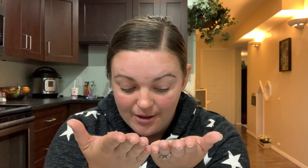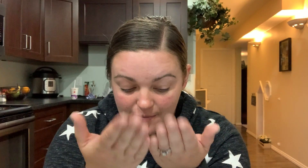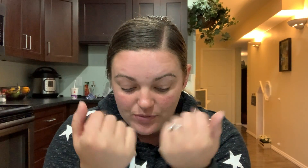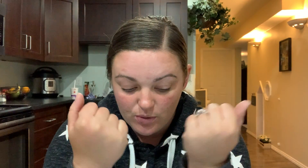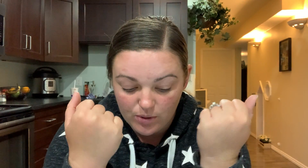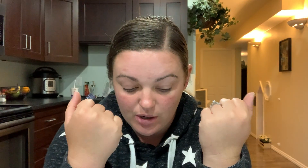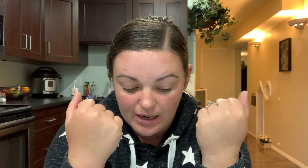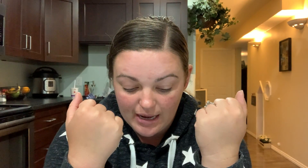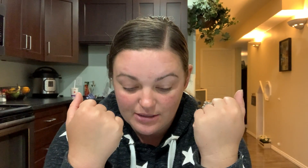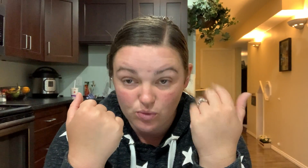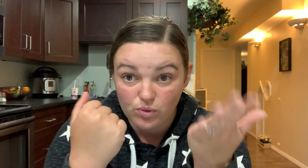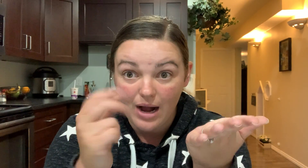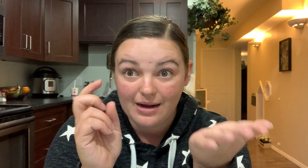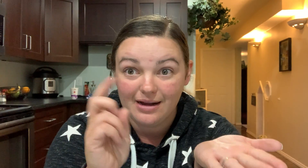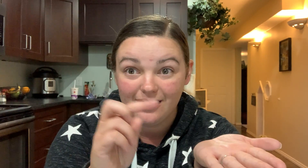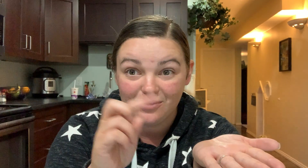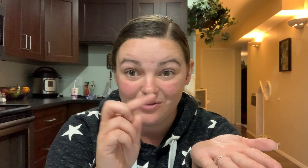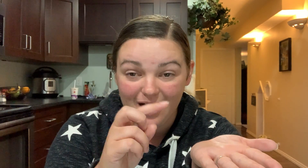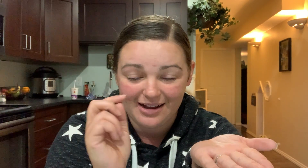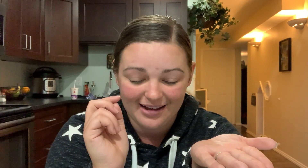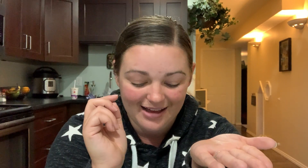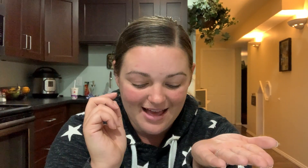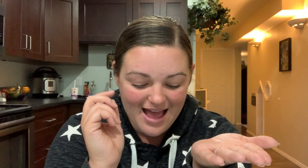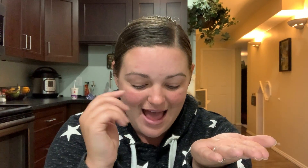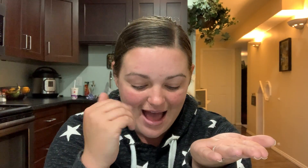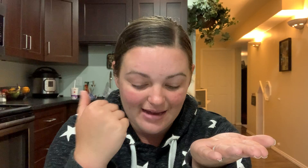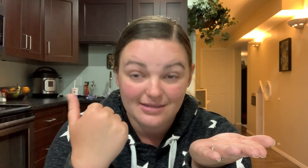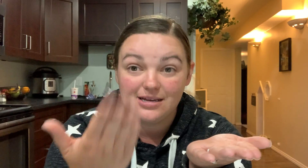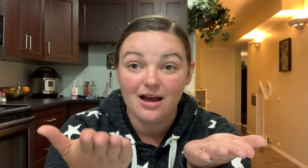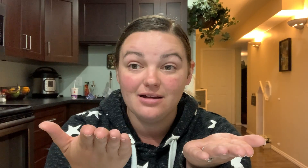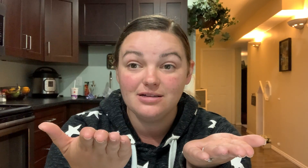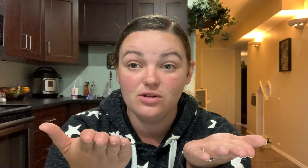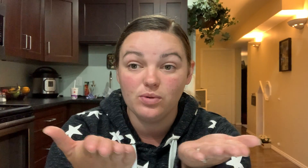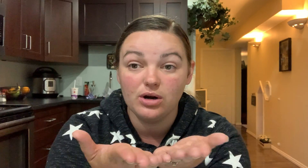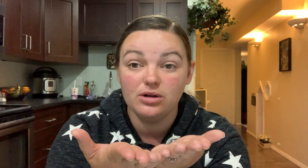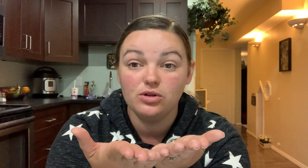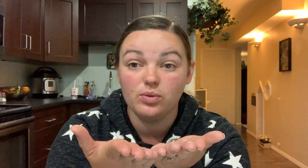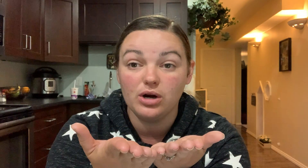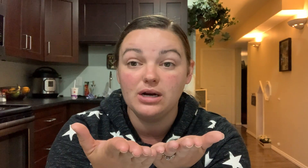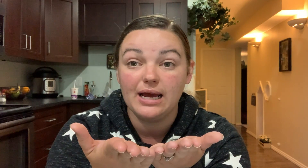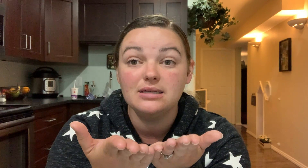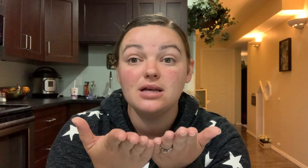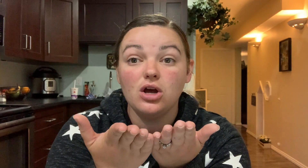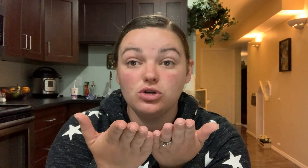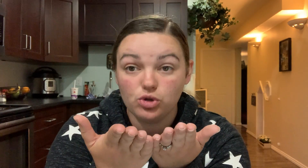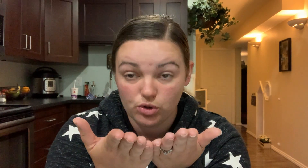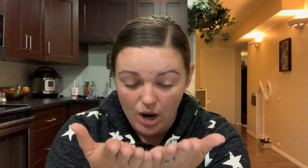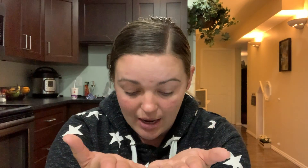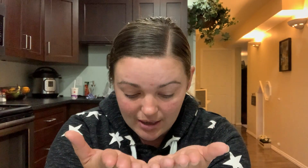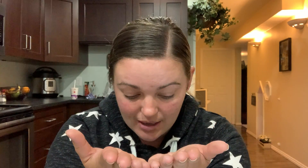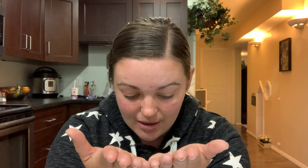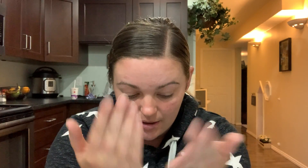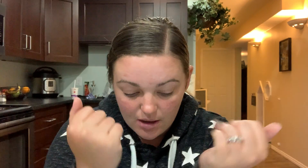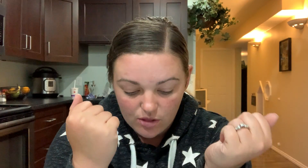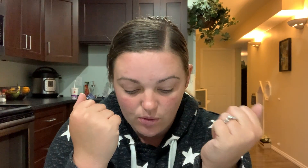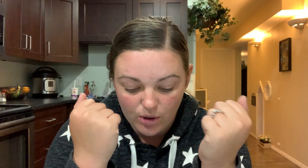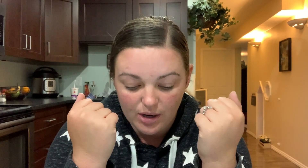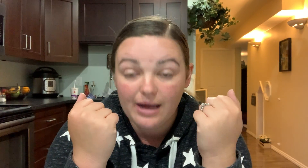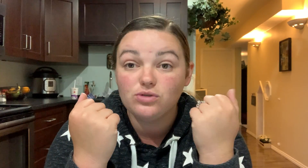The word is ruck, ruck. Add t-a-k to the word, the word is truck. The word is